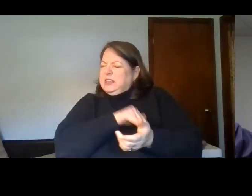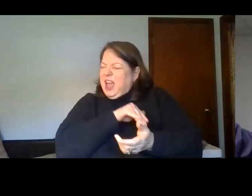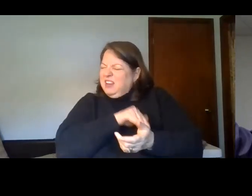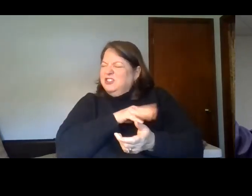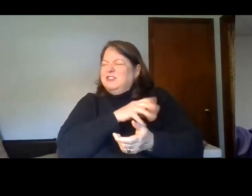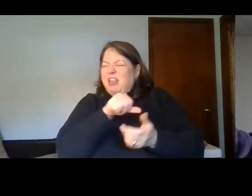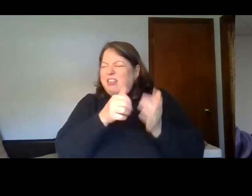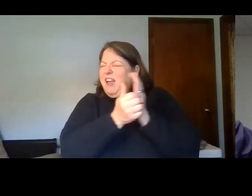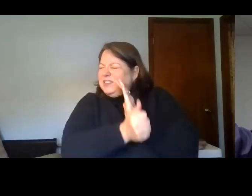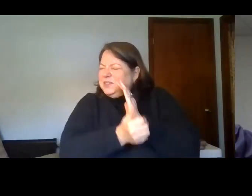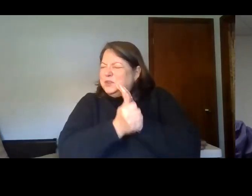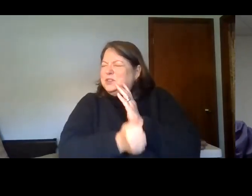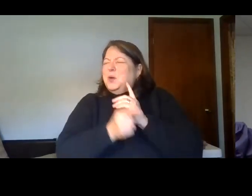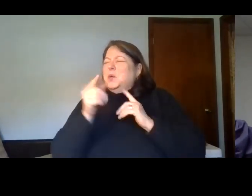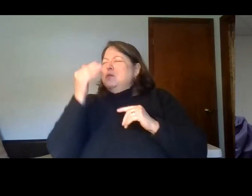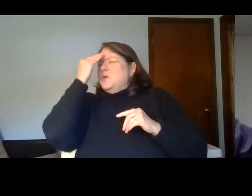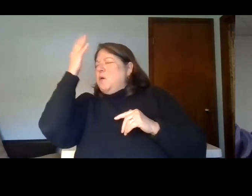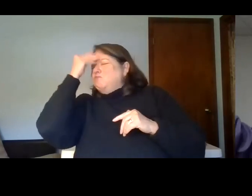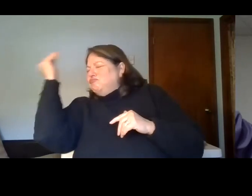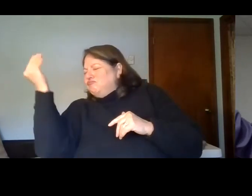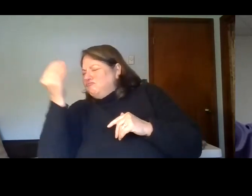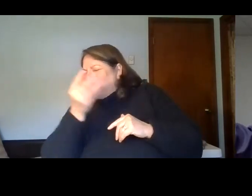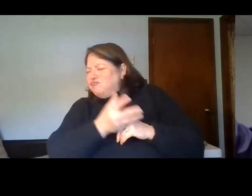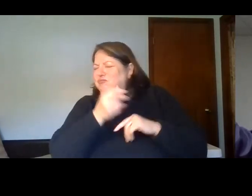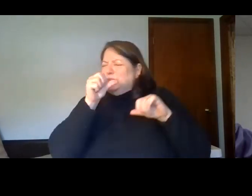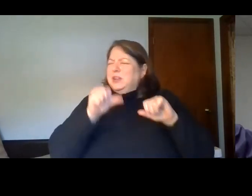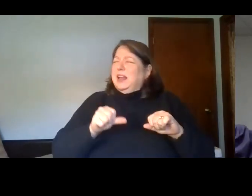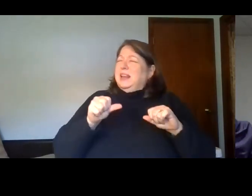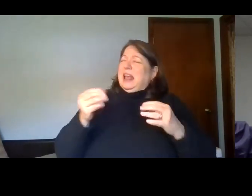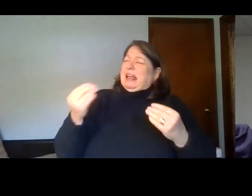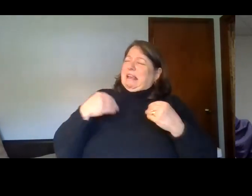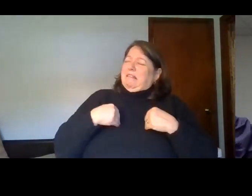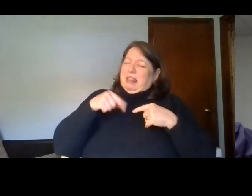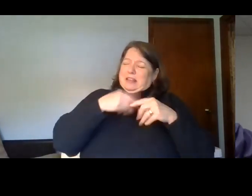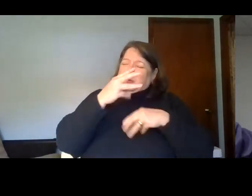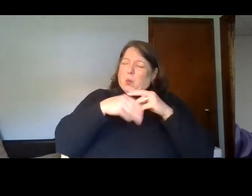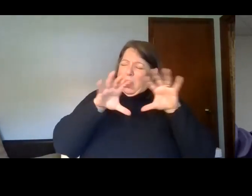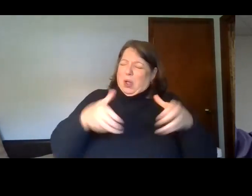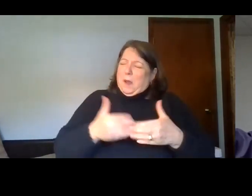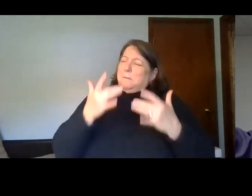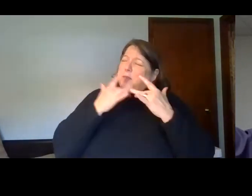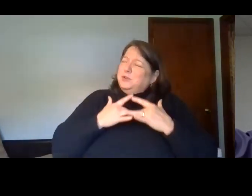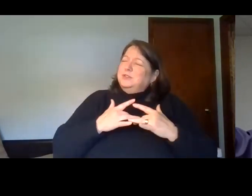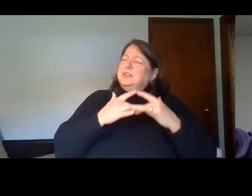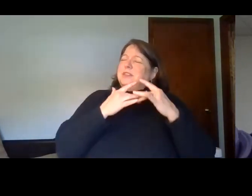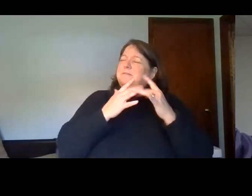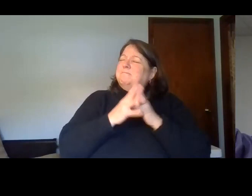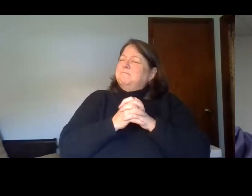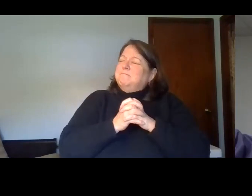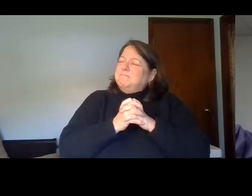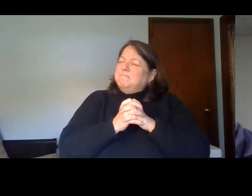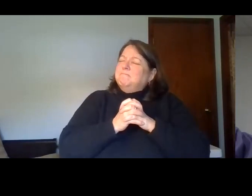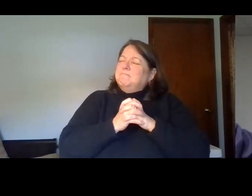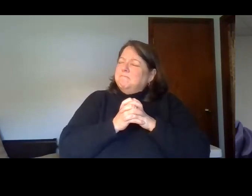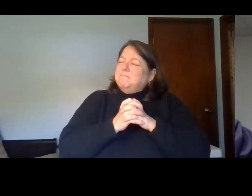that, Father God, you can do that. And we pray that you would have mercy upon our world right now. I know there's a purpose for it, God, as your word teaches.